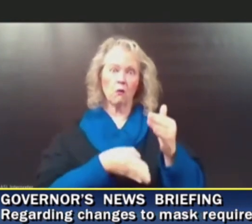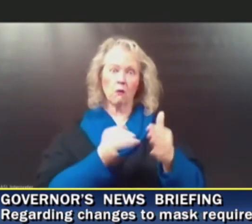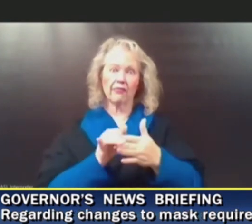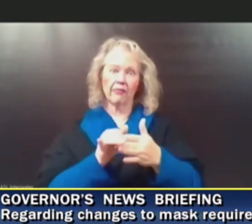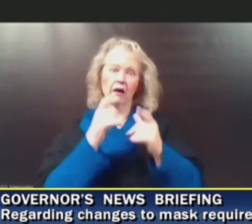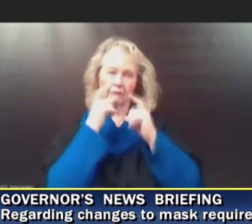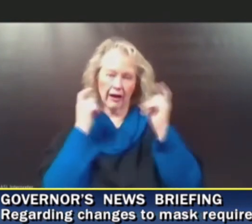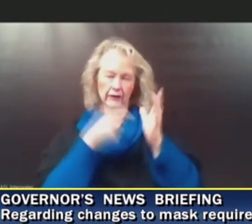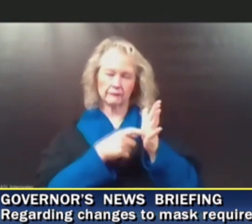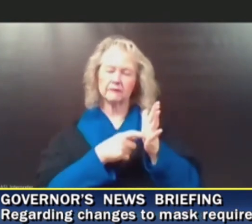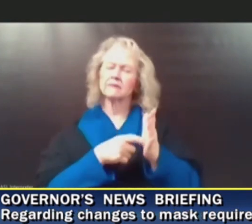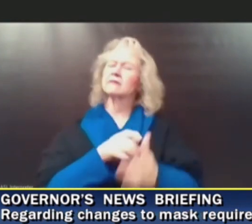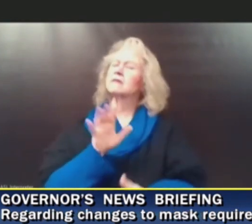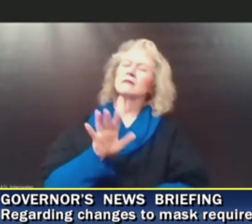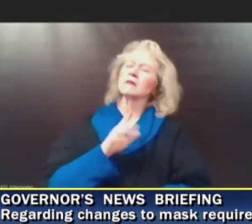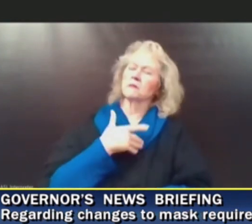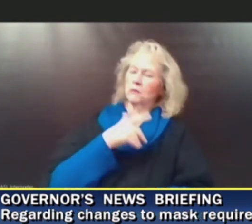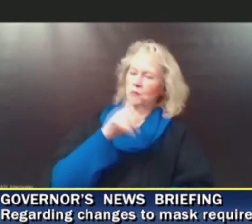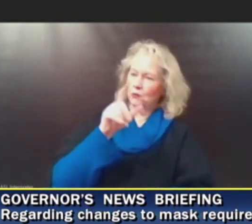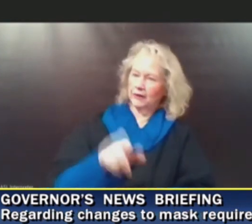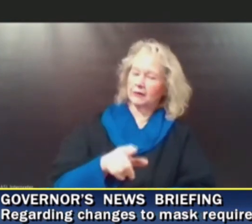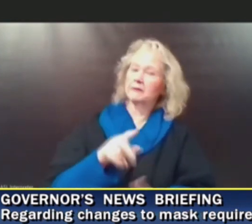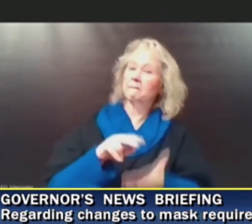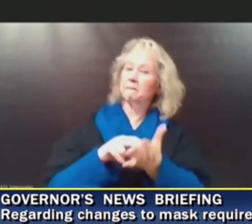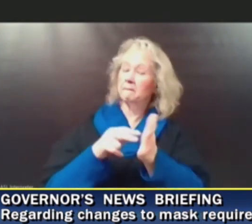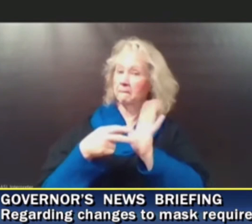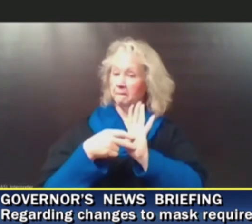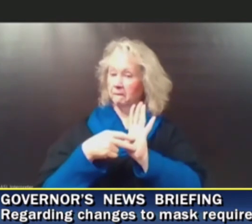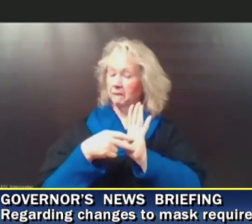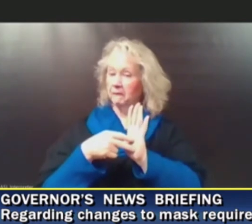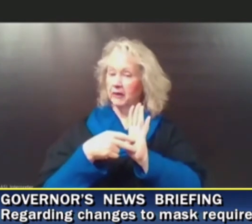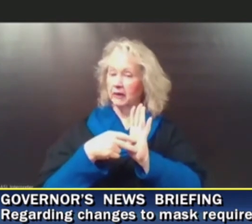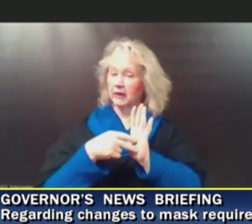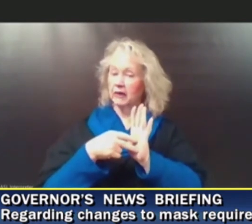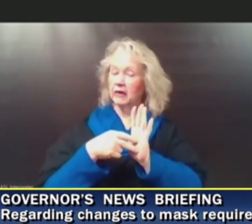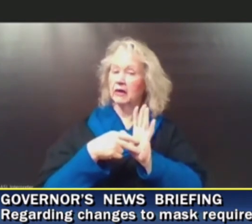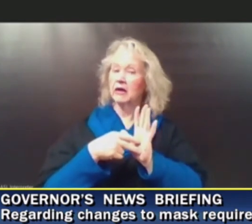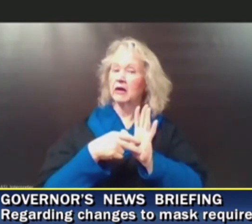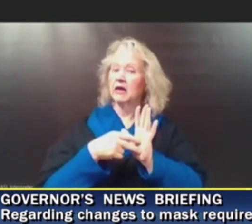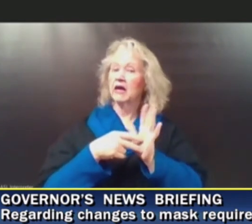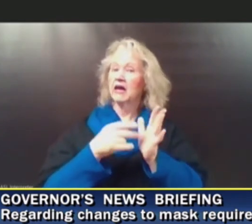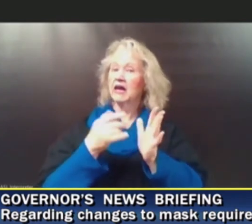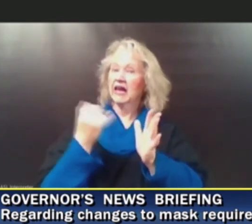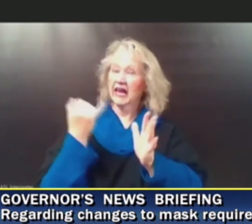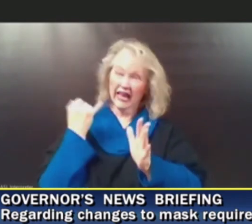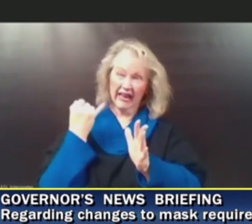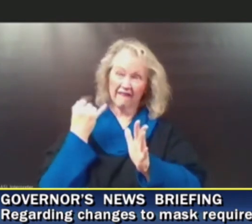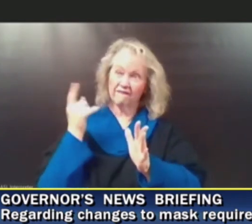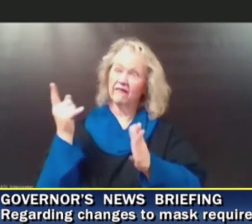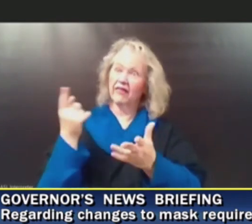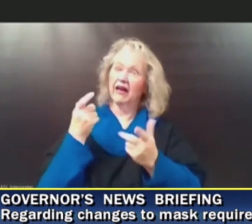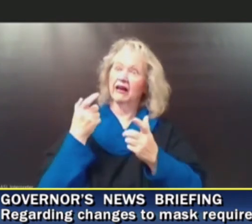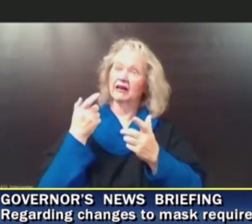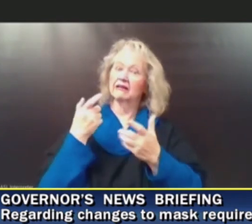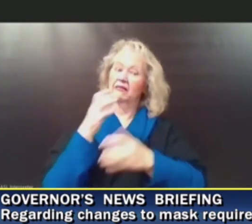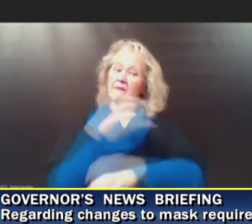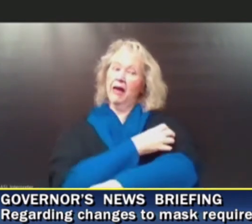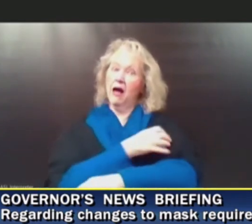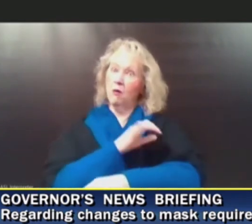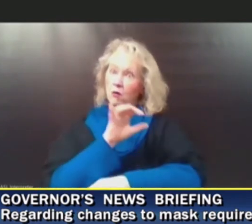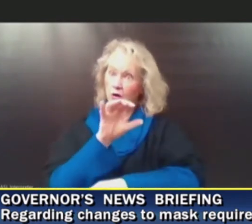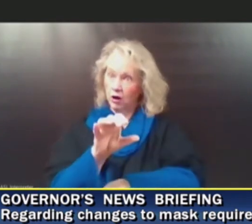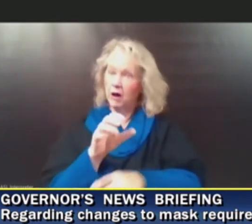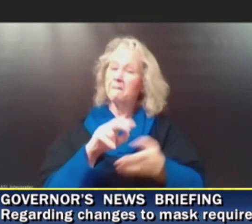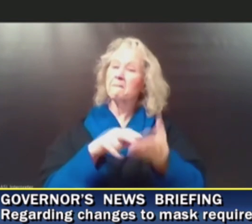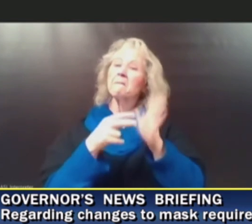So would that give you the discretion to keep this in place beyond February 28th, if something changed